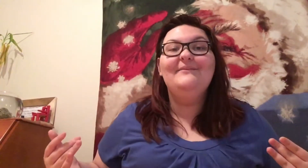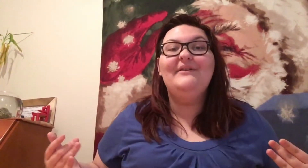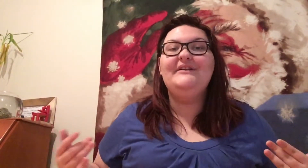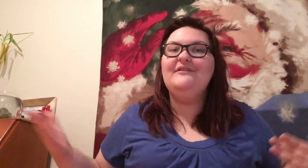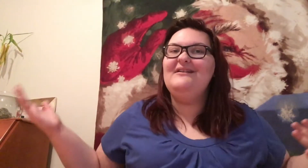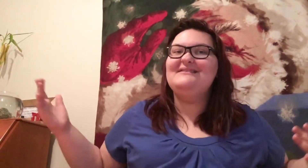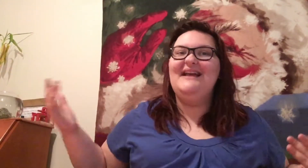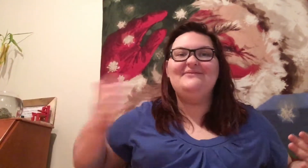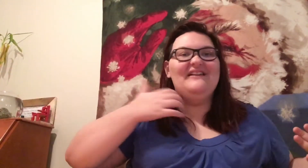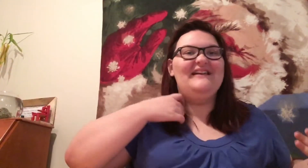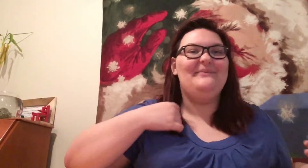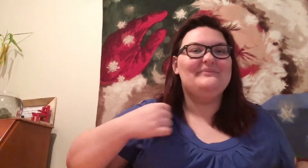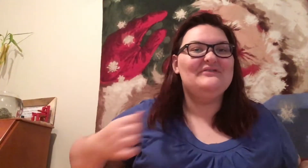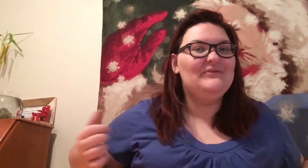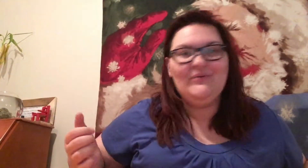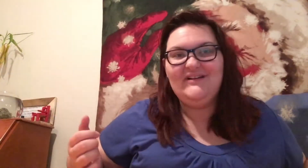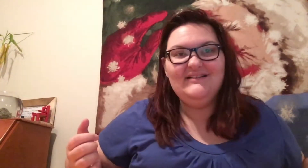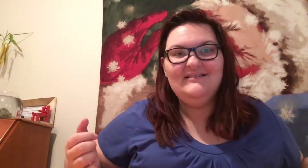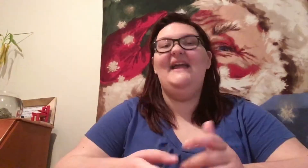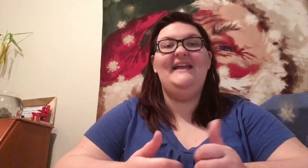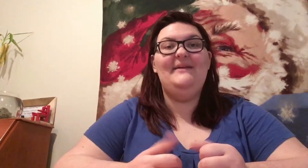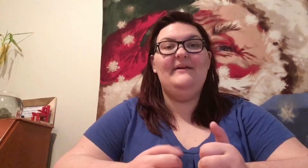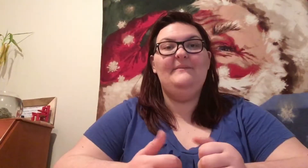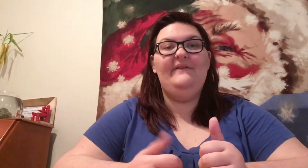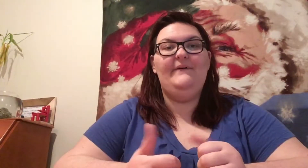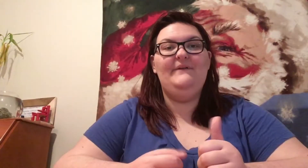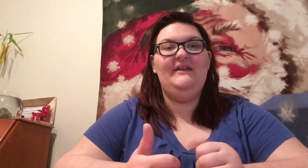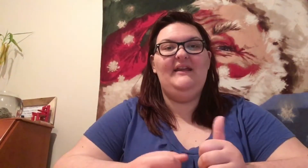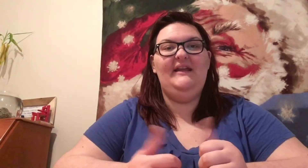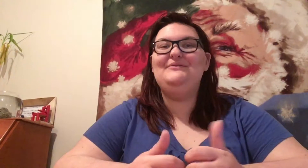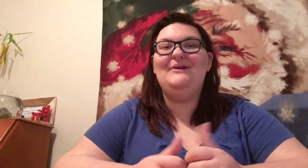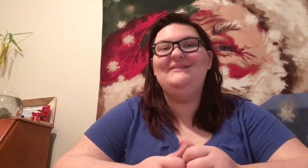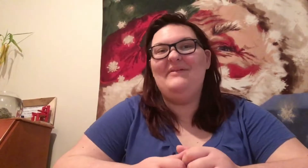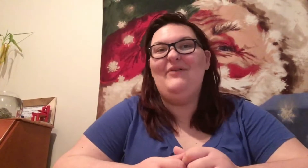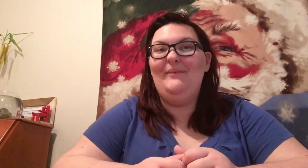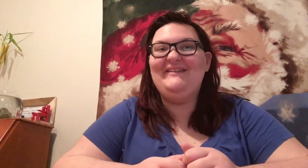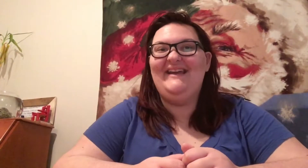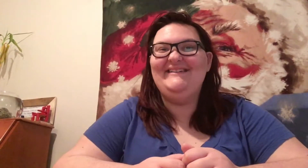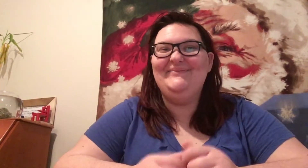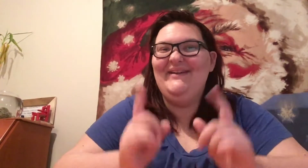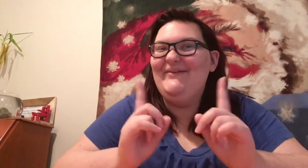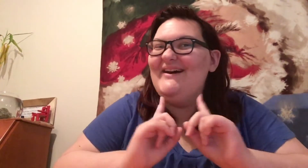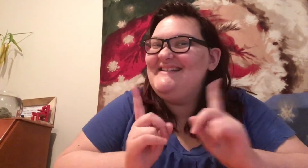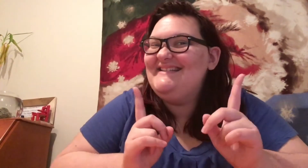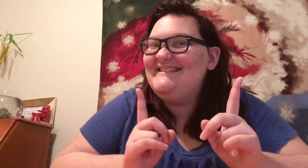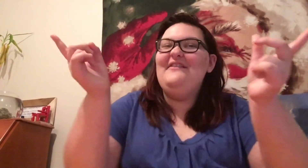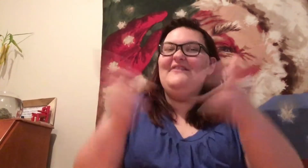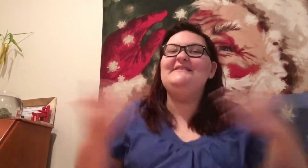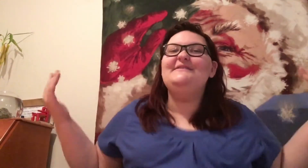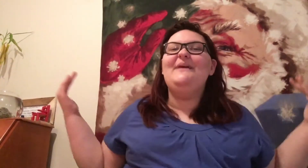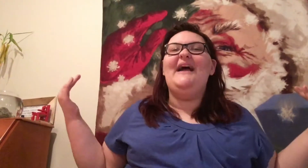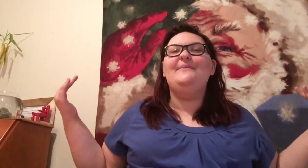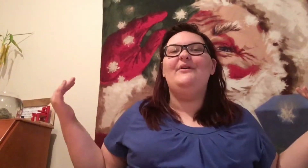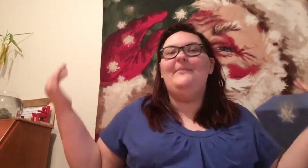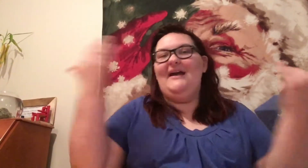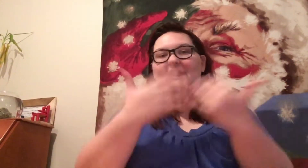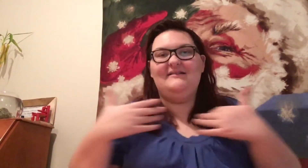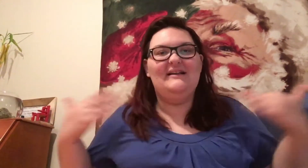But you're on Snapchat looking at people's stories. And I pick up my phone and then, oh, sorry, it's my mom again. But it wasn't. This is where I had to put on my acting